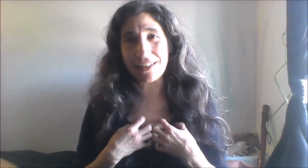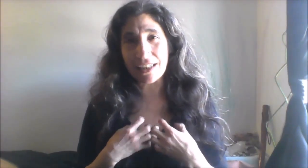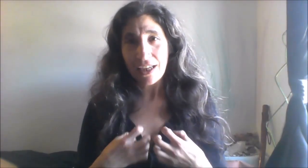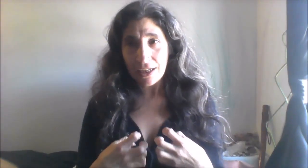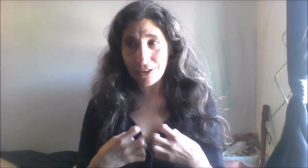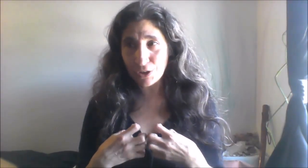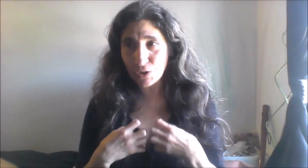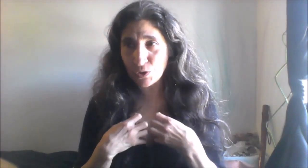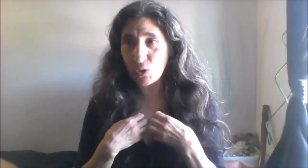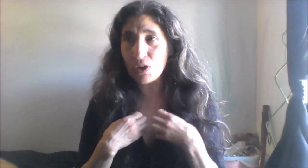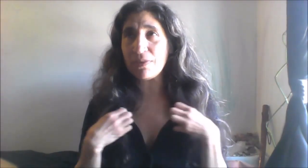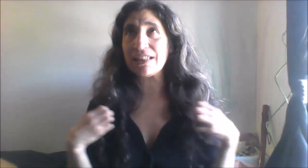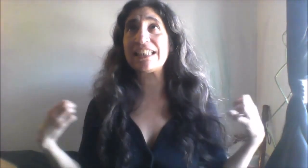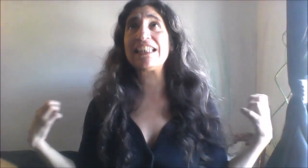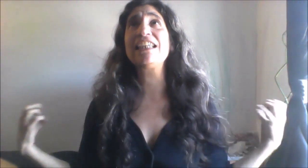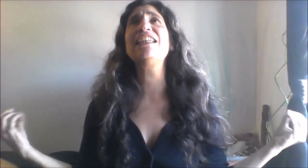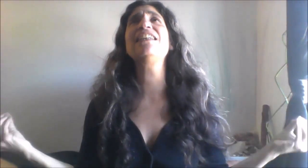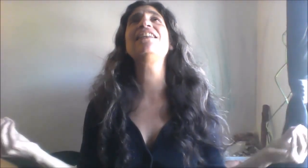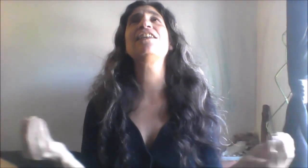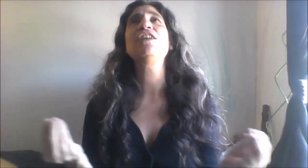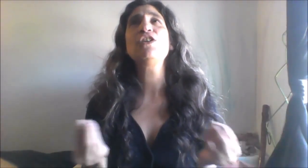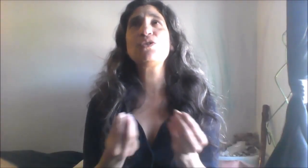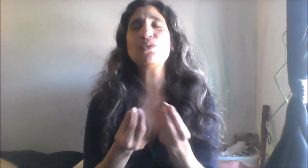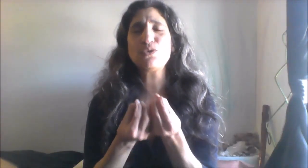to true love it is about